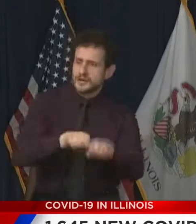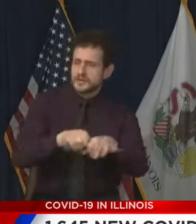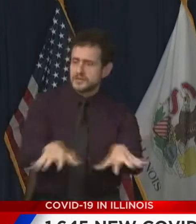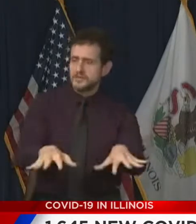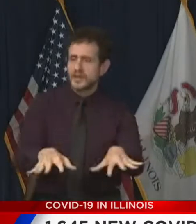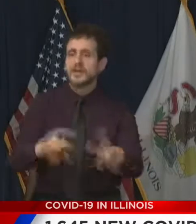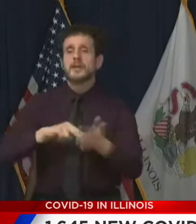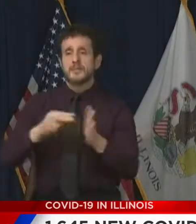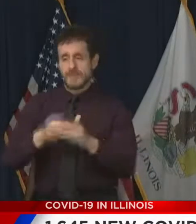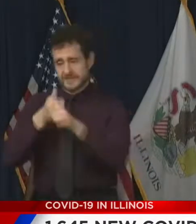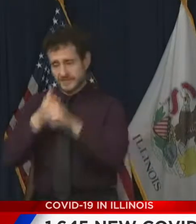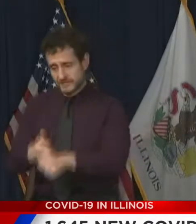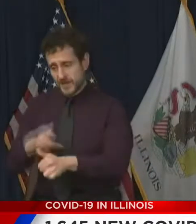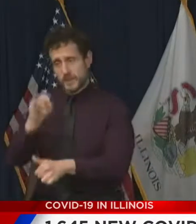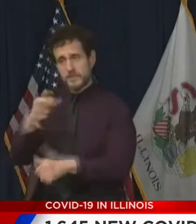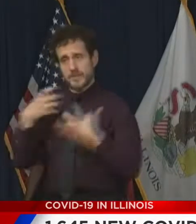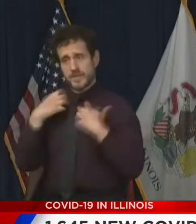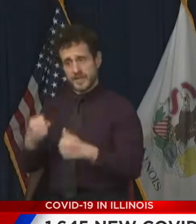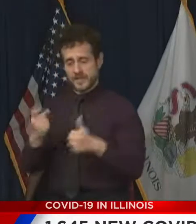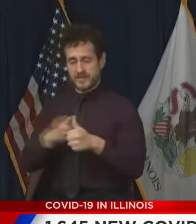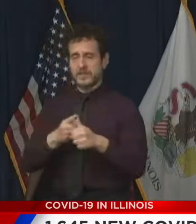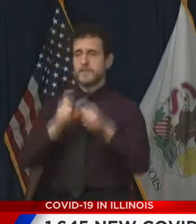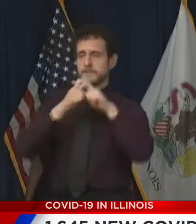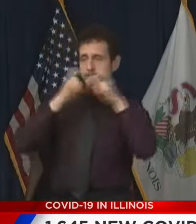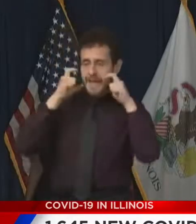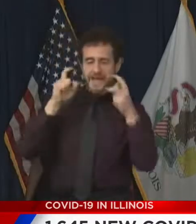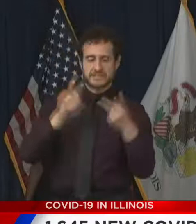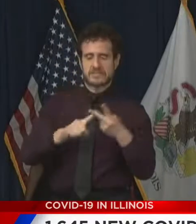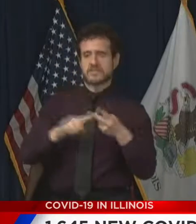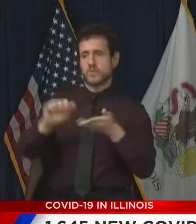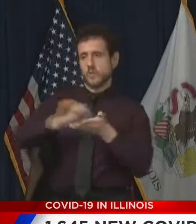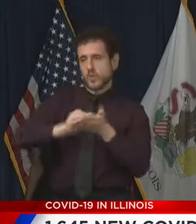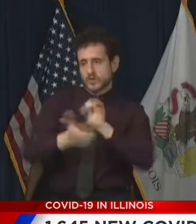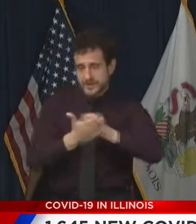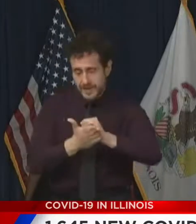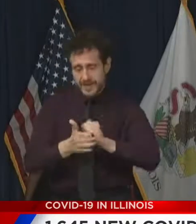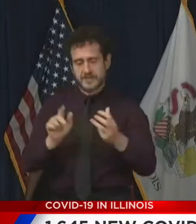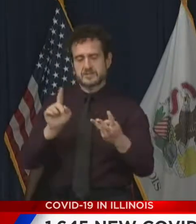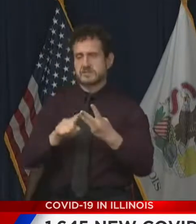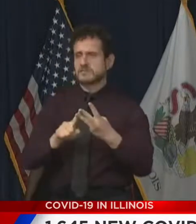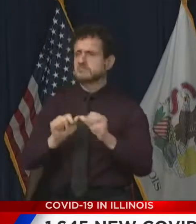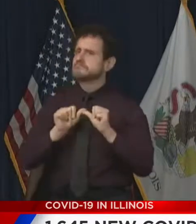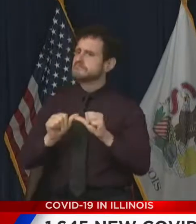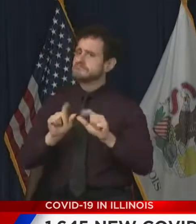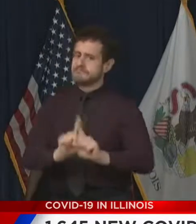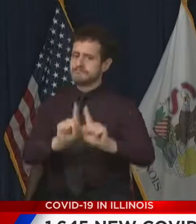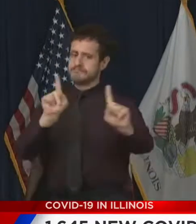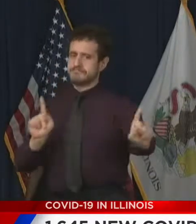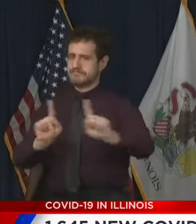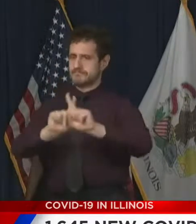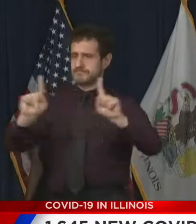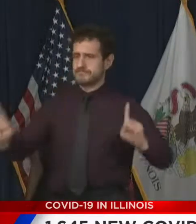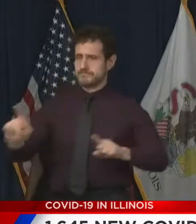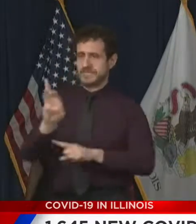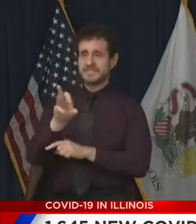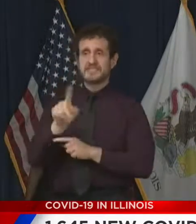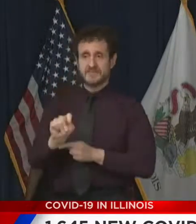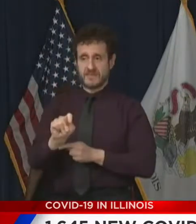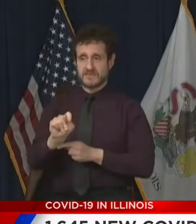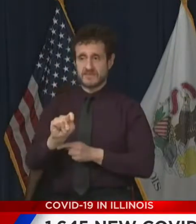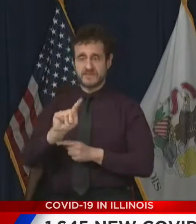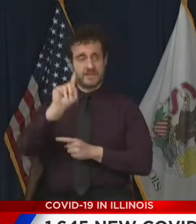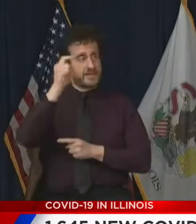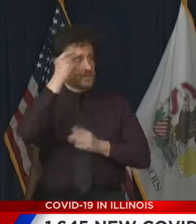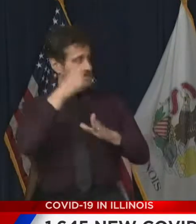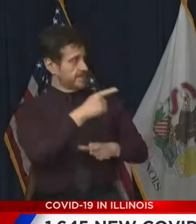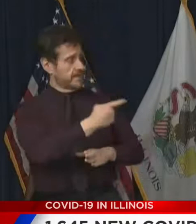a safe social distance of six feet, and washing your hands regularly. As Governor Pritzker just mentioned, the first round